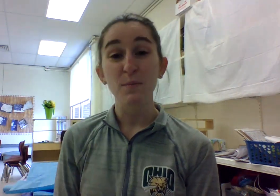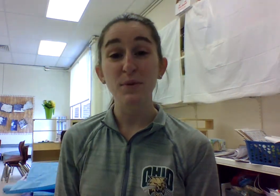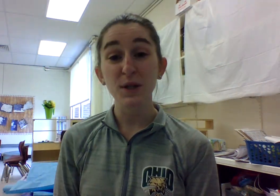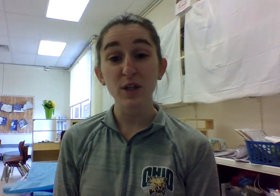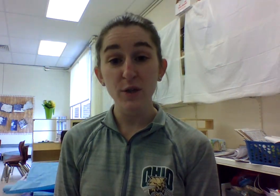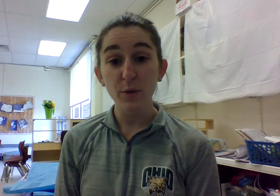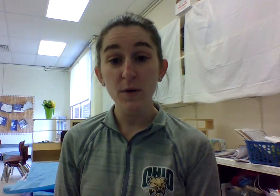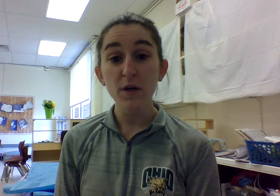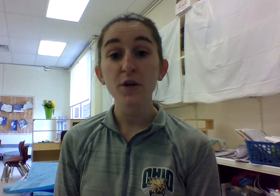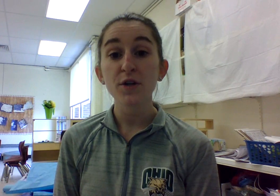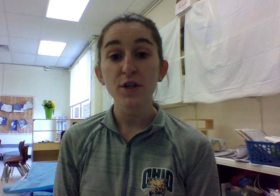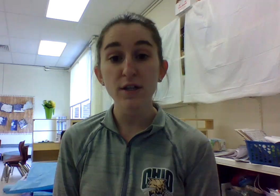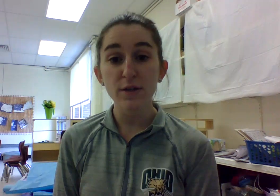Blue, you.